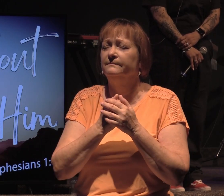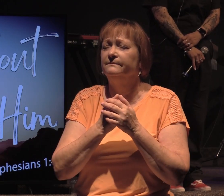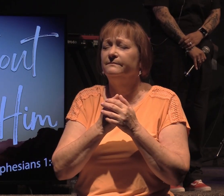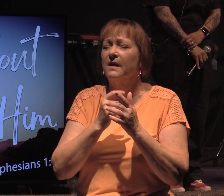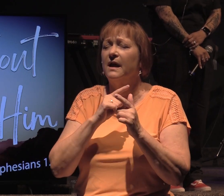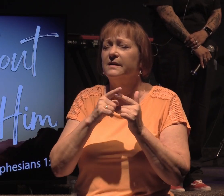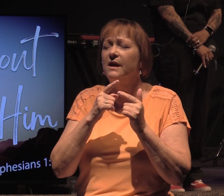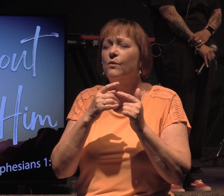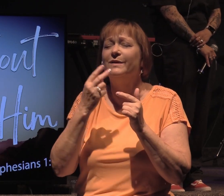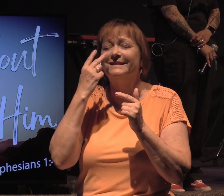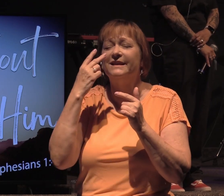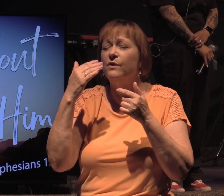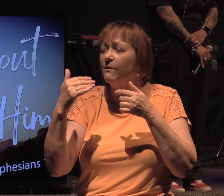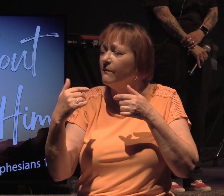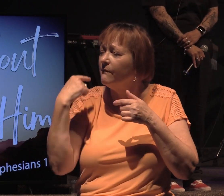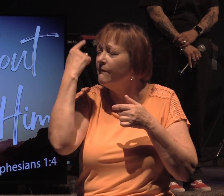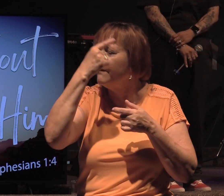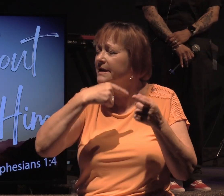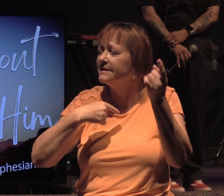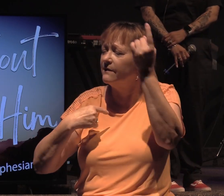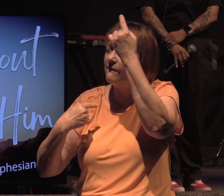until we do see you face to face.